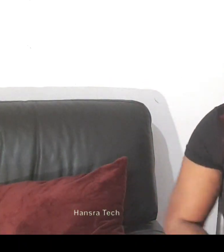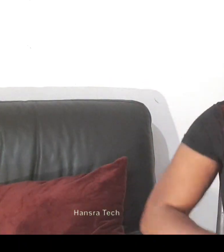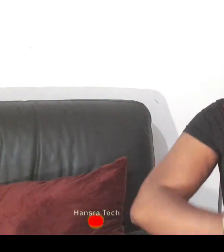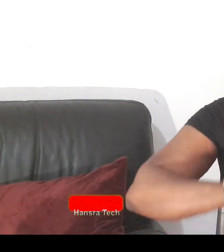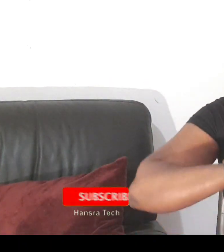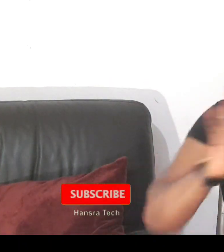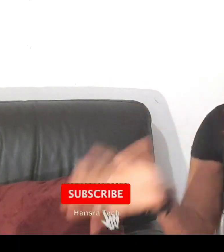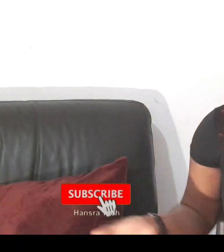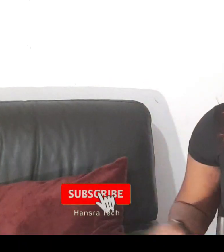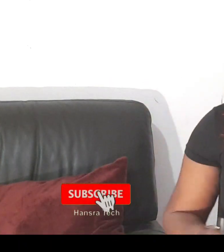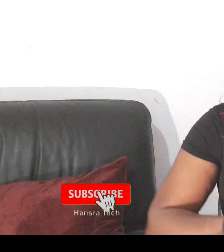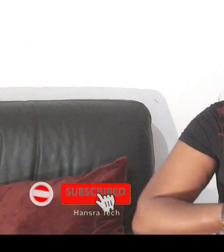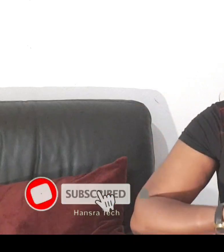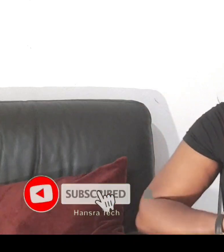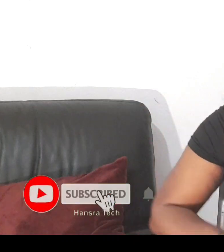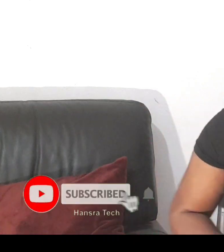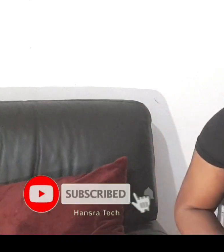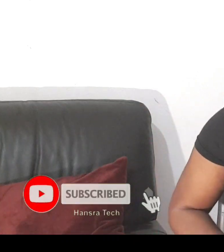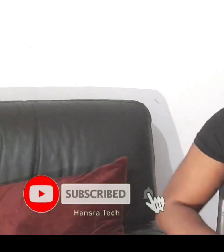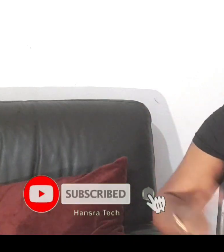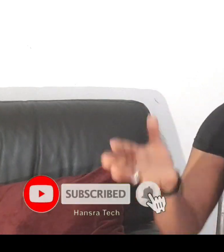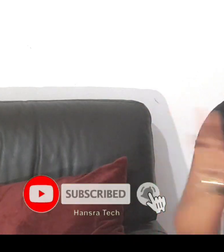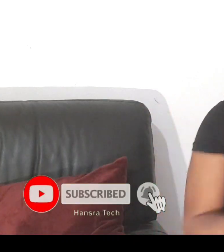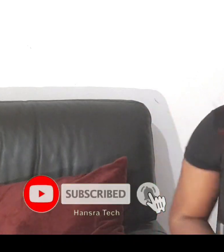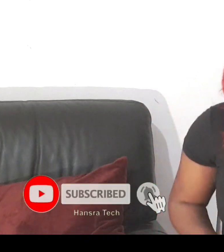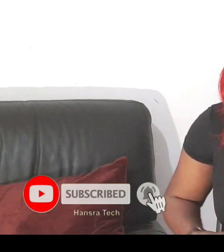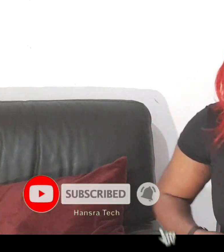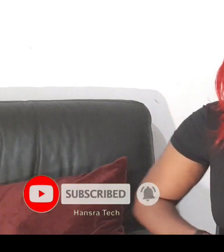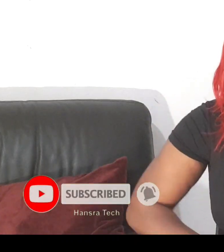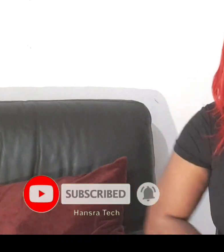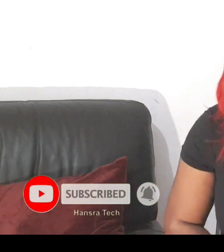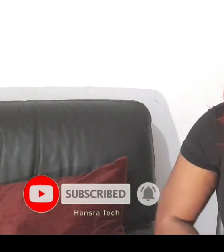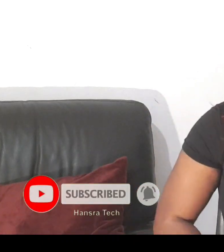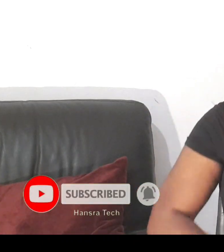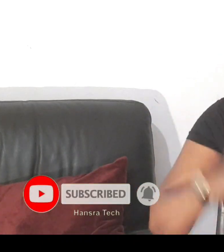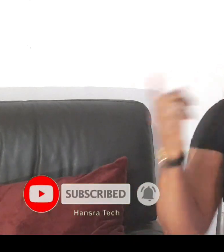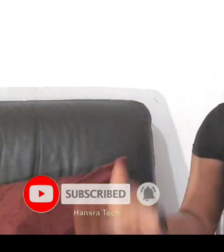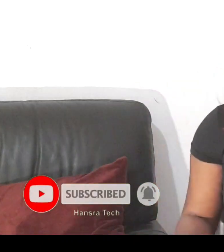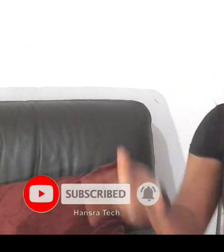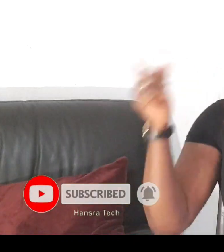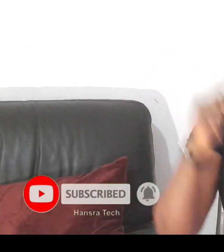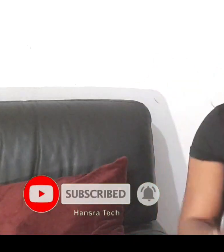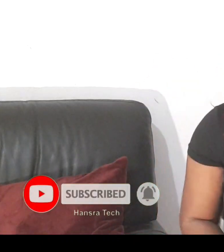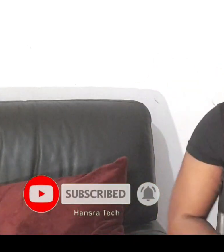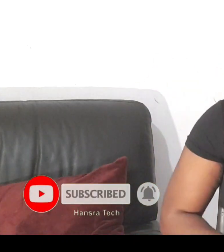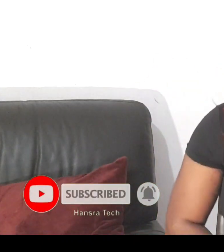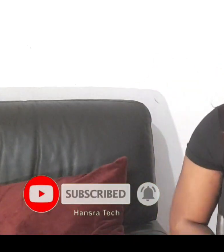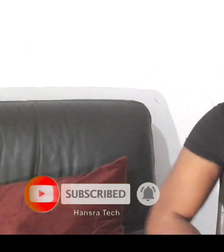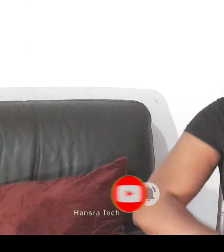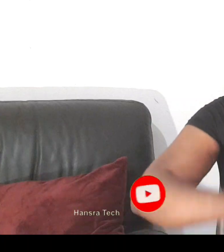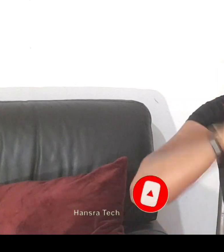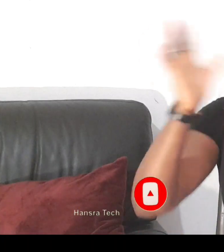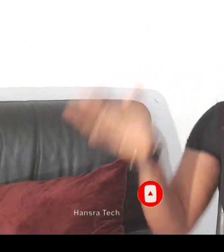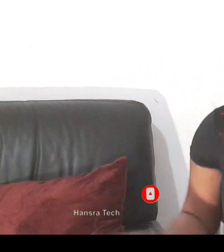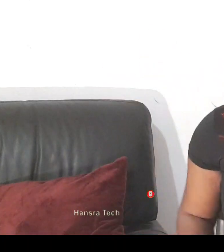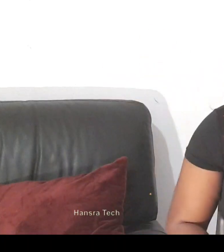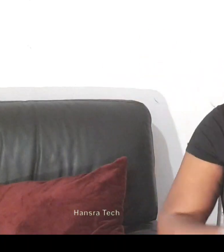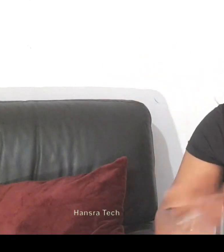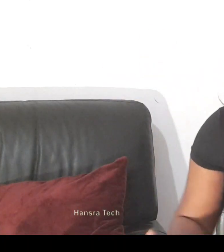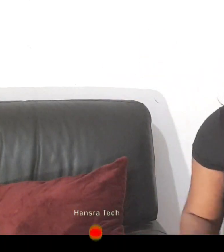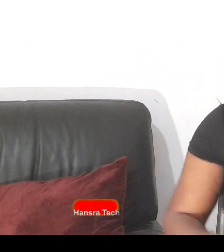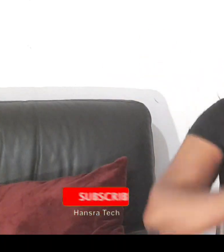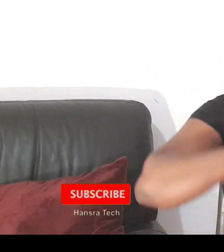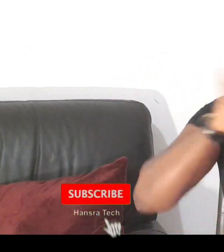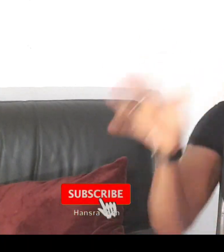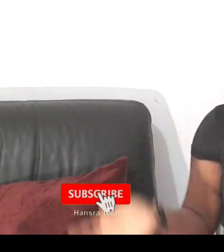you all trust me i am not taking any of you for granted and i would love to see you all in my next video try and watch tv and so whatsoever you think